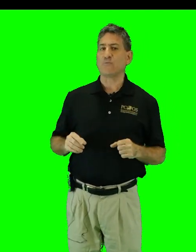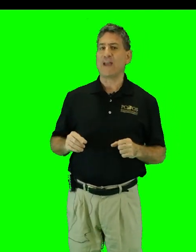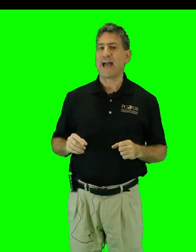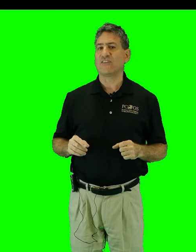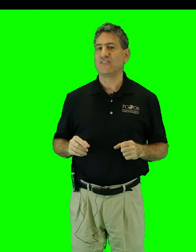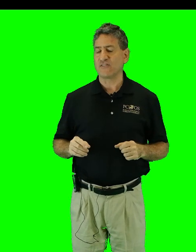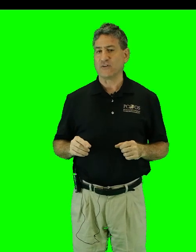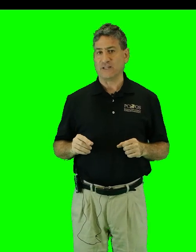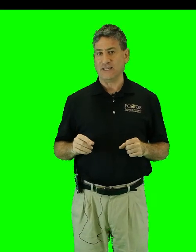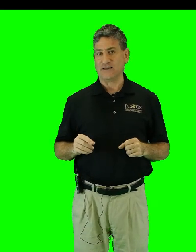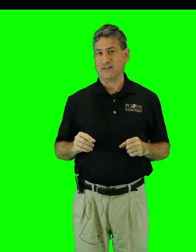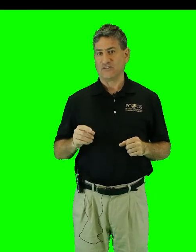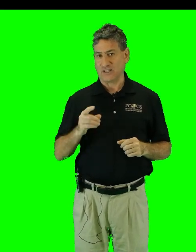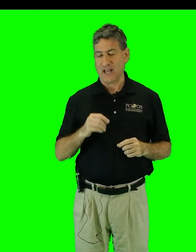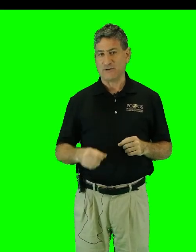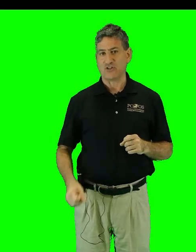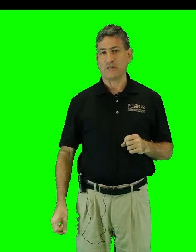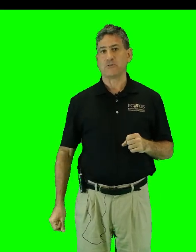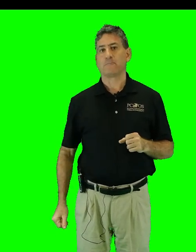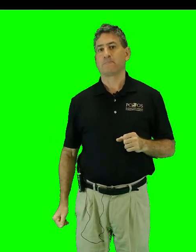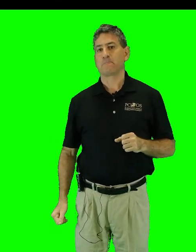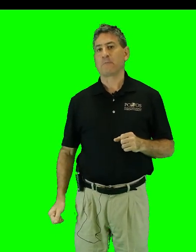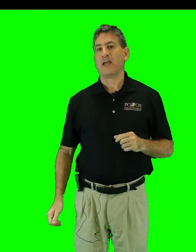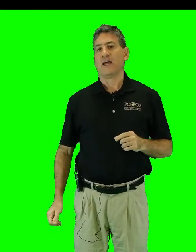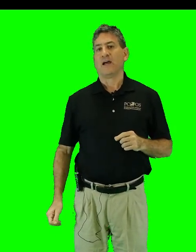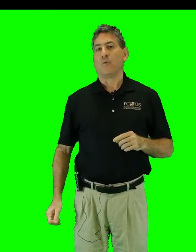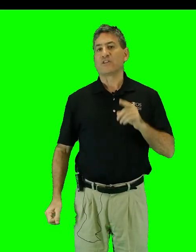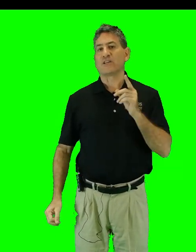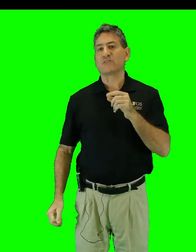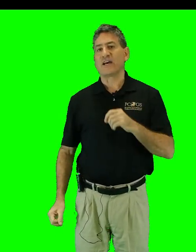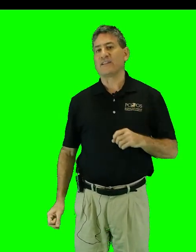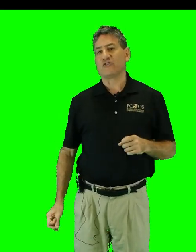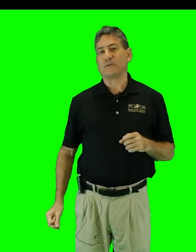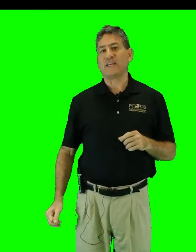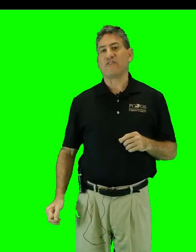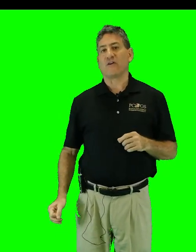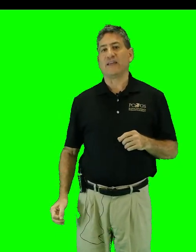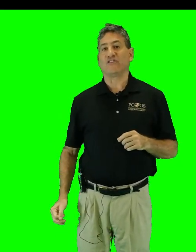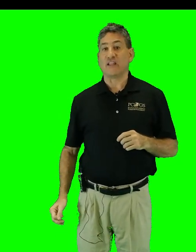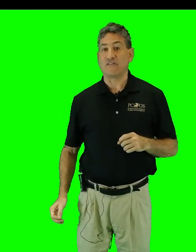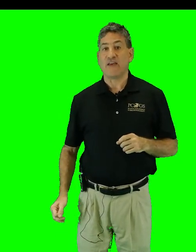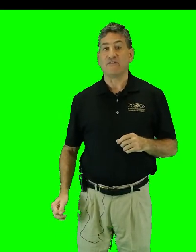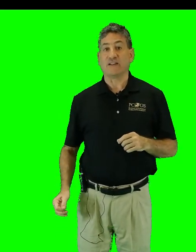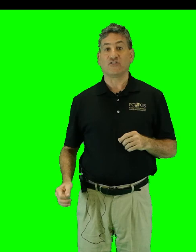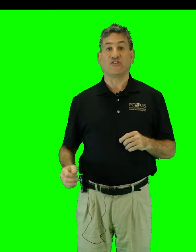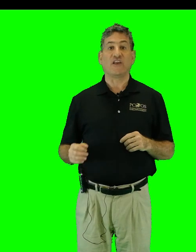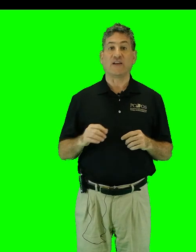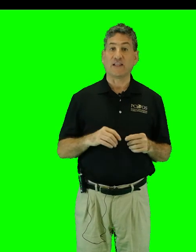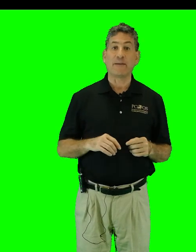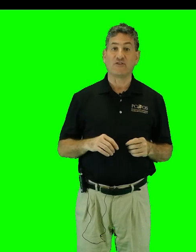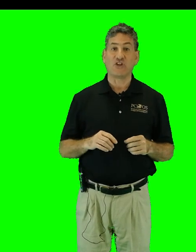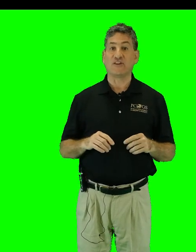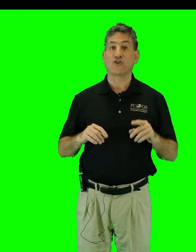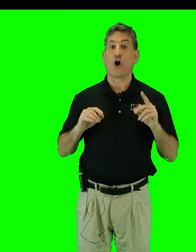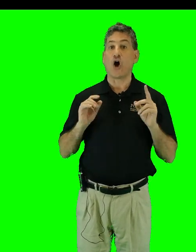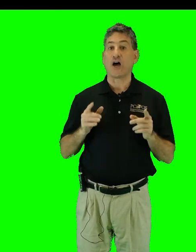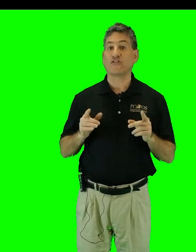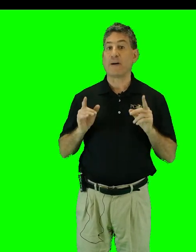reacted differently to climate change. While some scientists believe there is enough evidence to say that climate change caused by